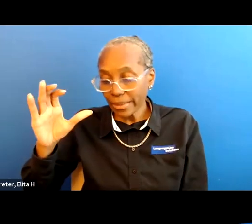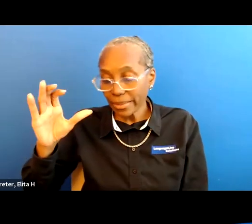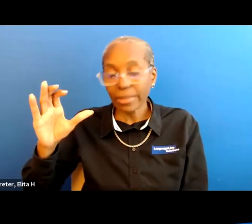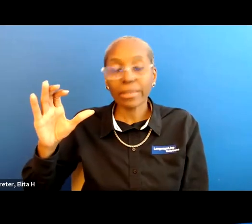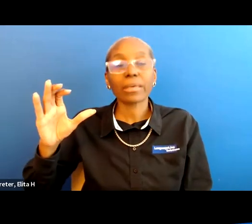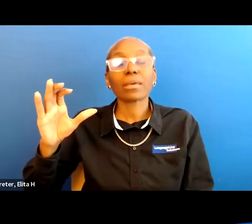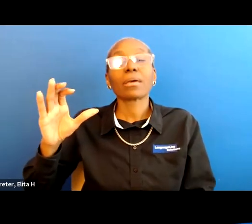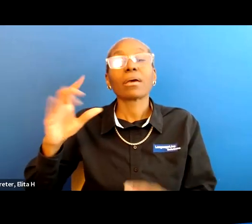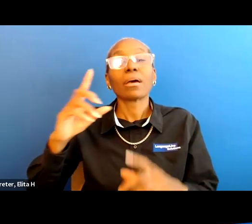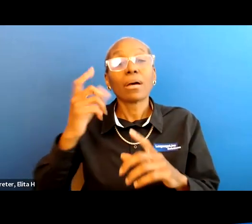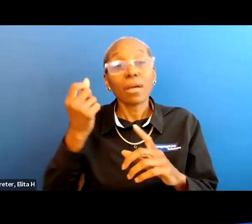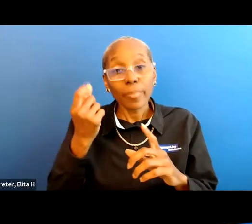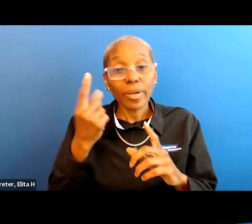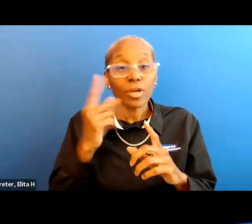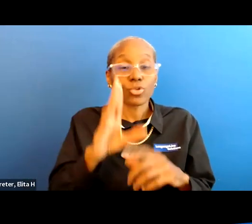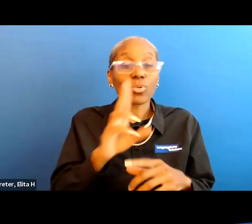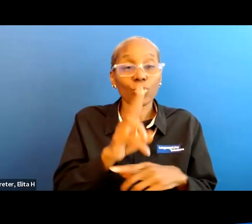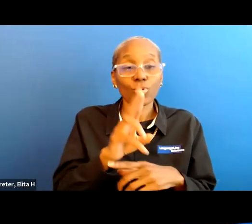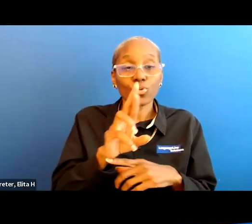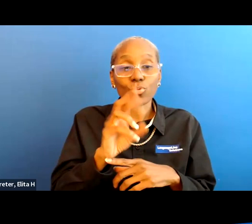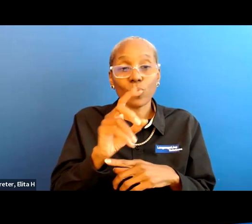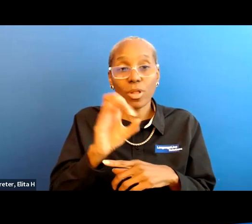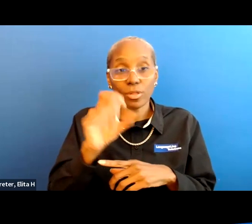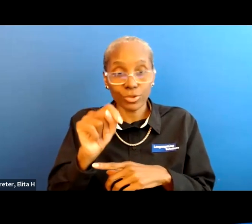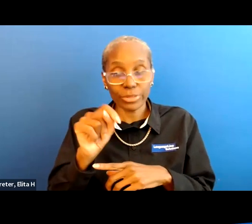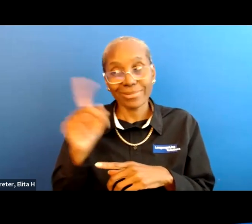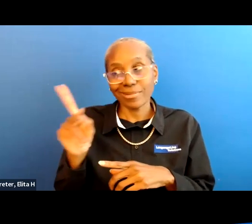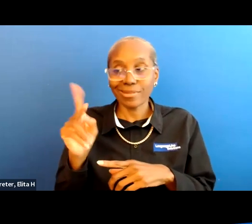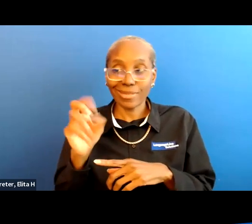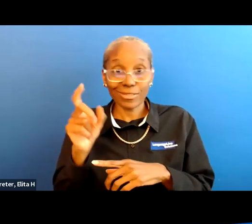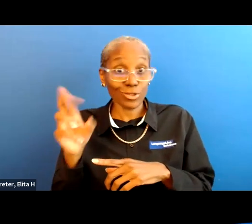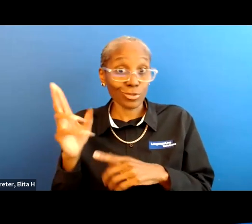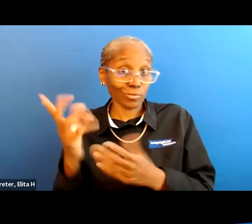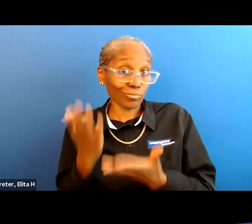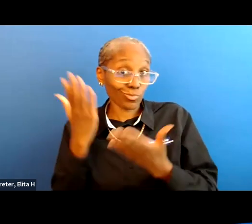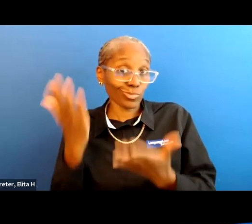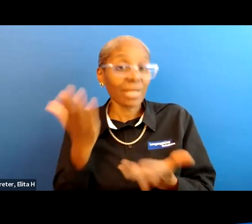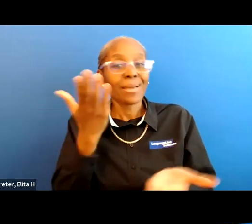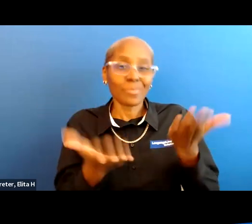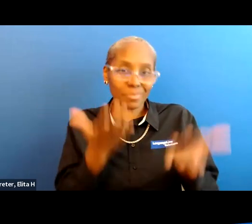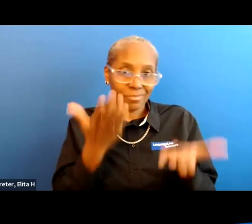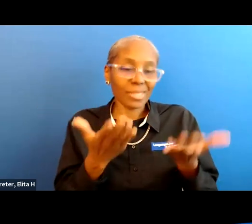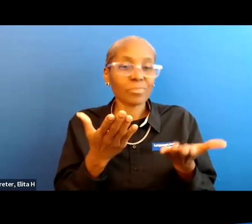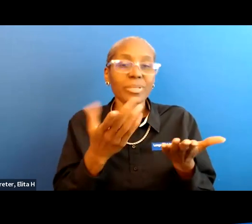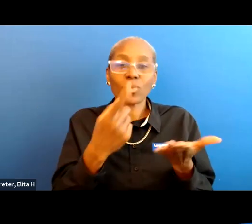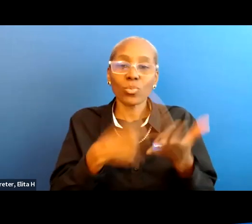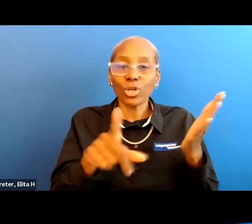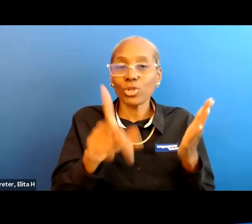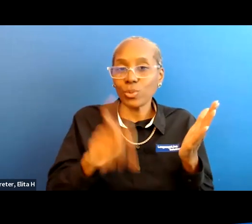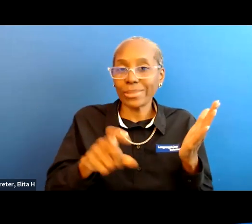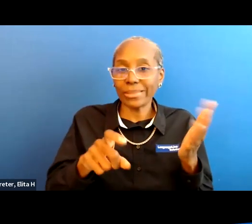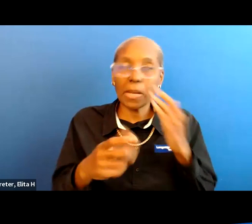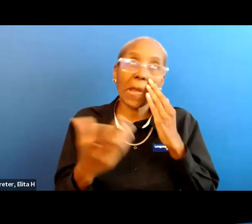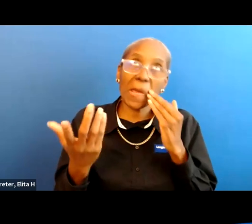case since you're urologist kessler recommended that it might be the thing that is needed for you